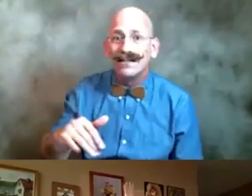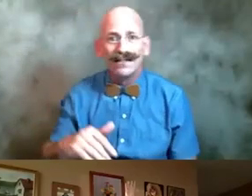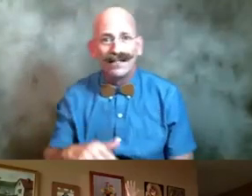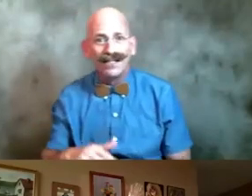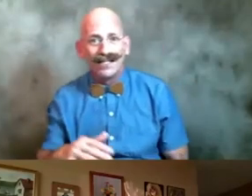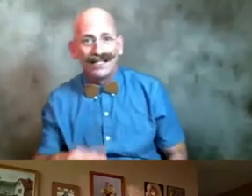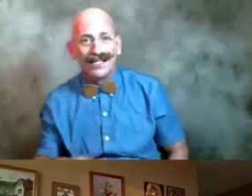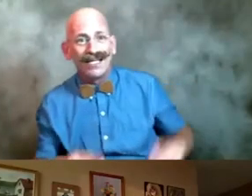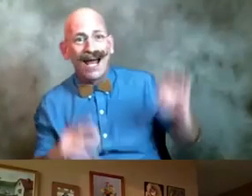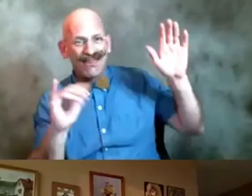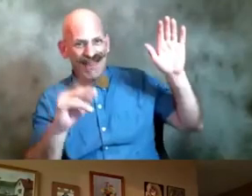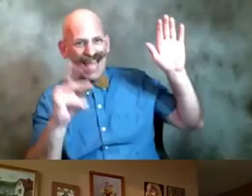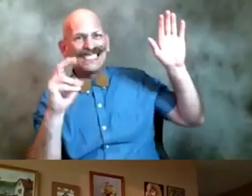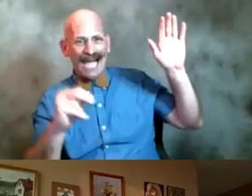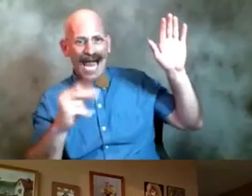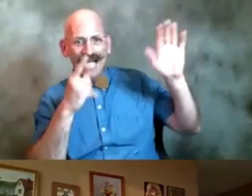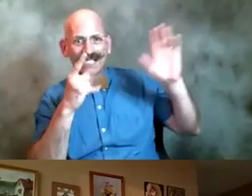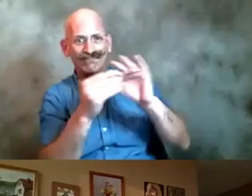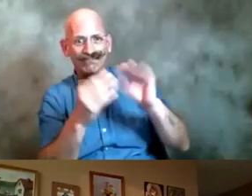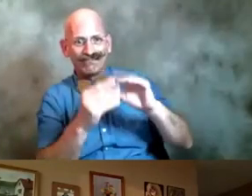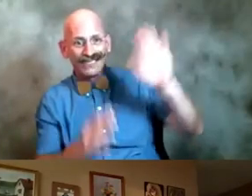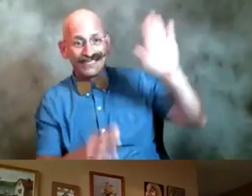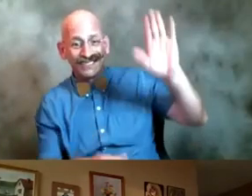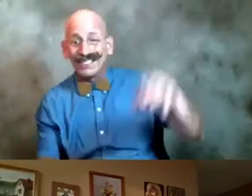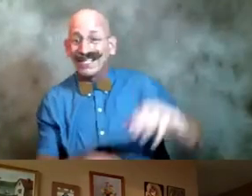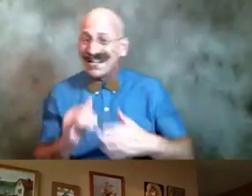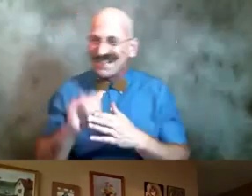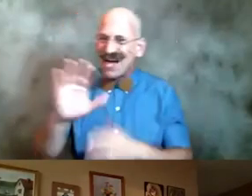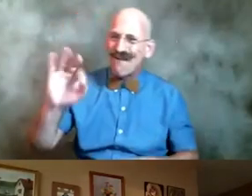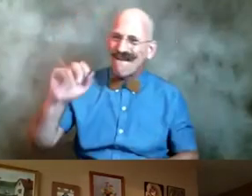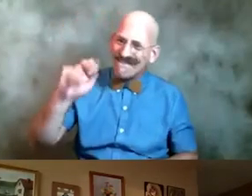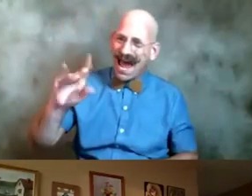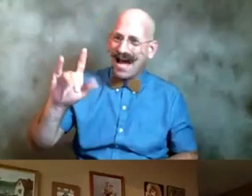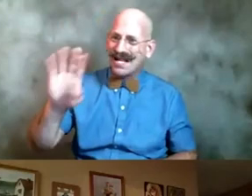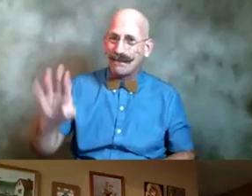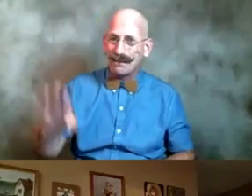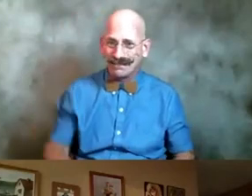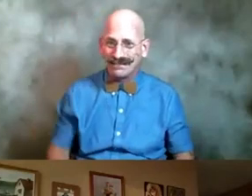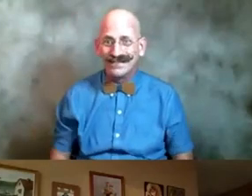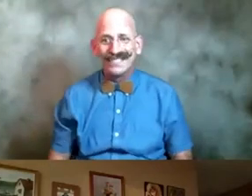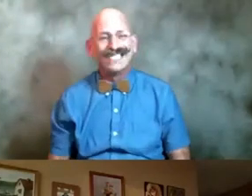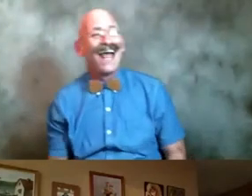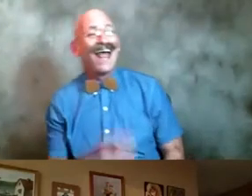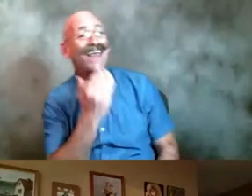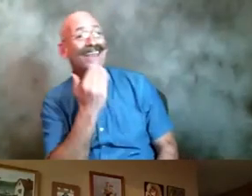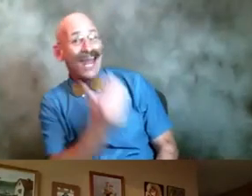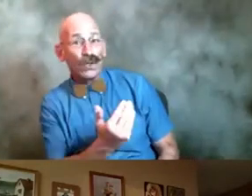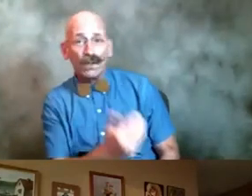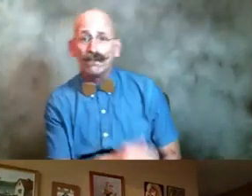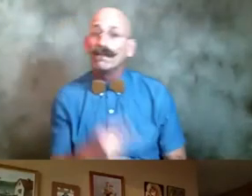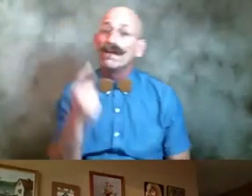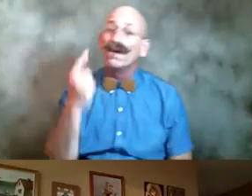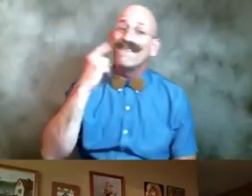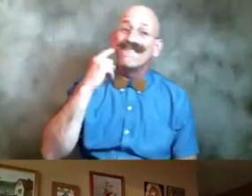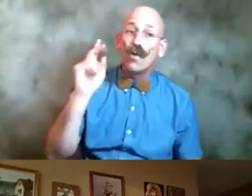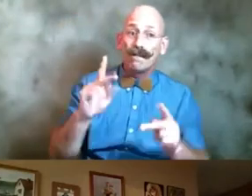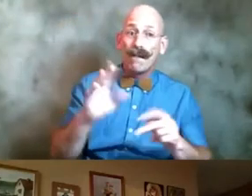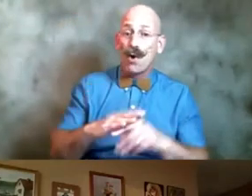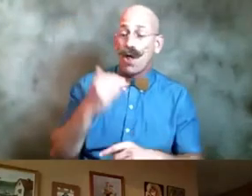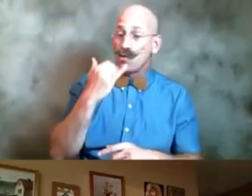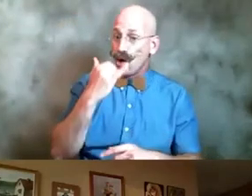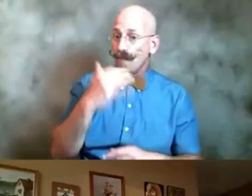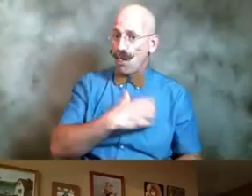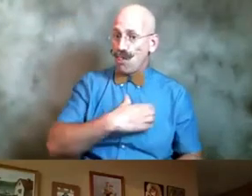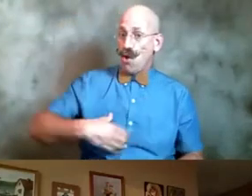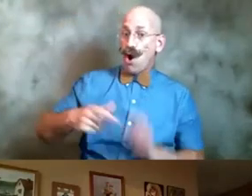that's ken yes that's your fan club i think yeah um i did for those on the call i just put the harbor review